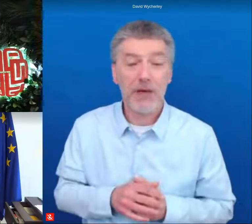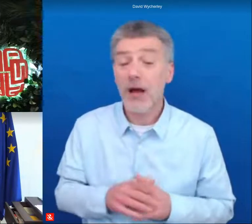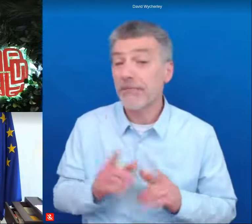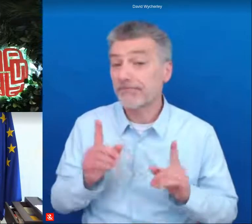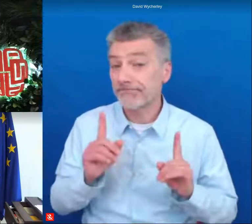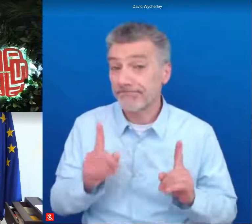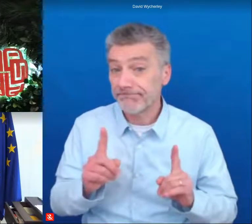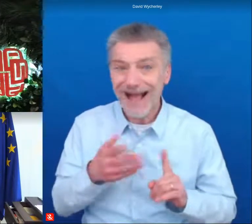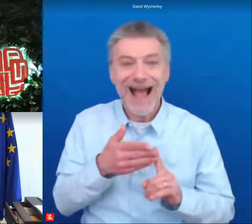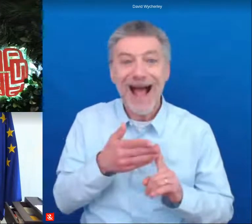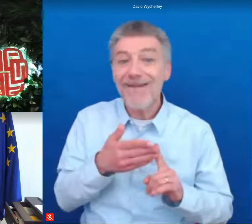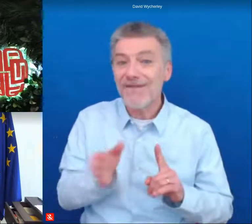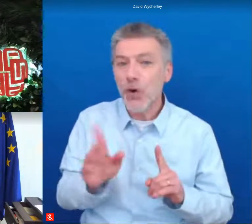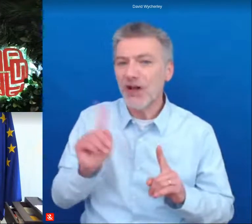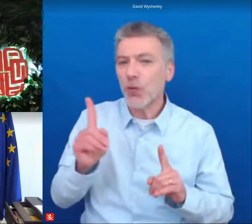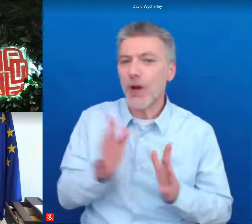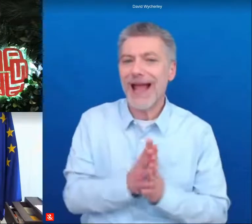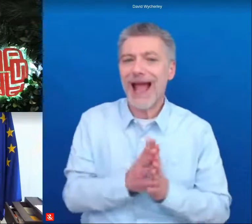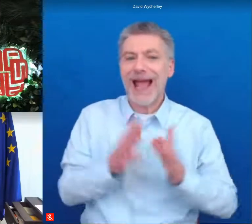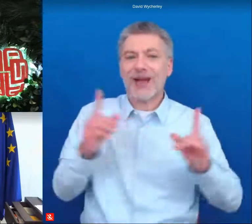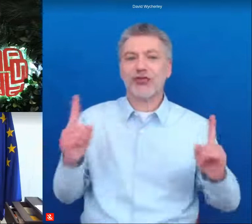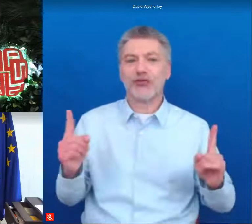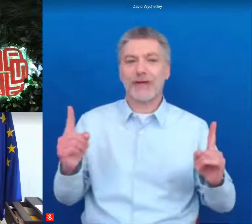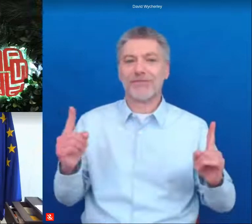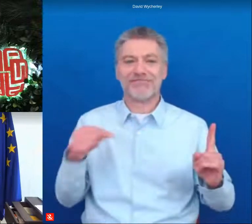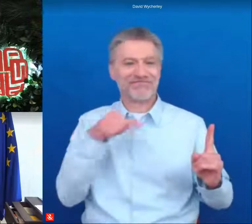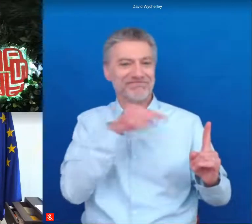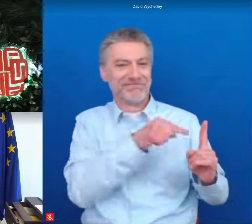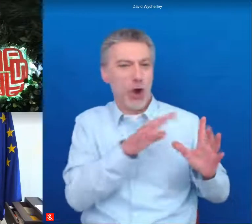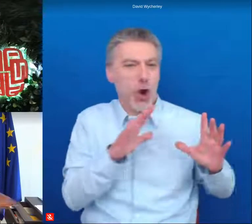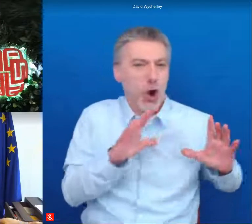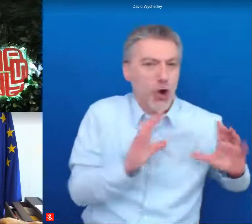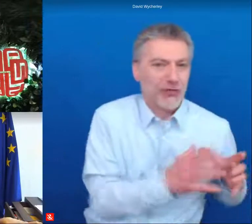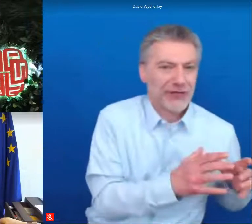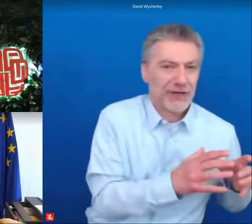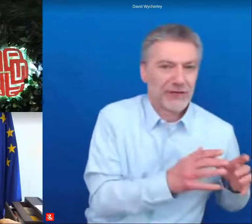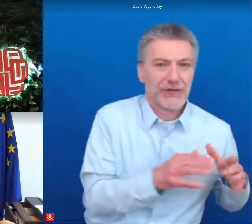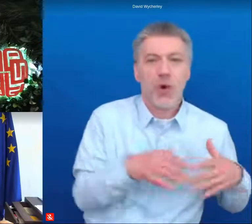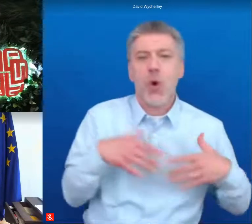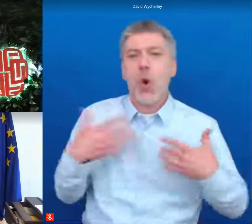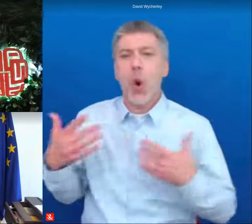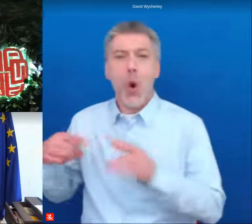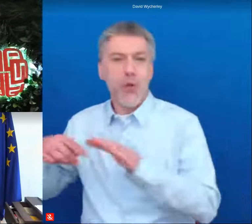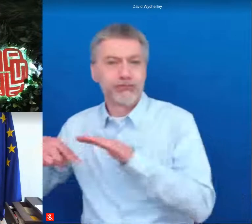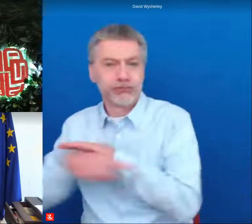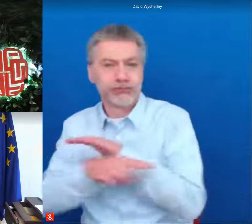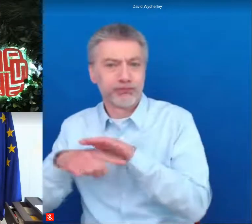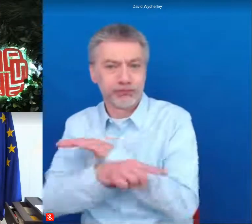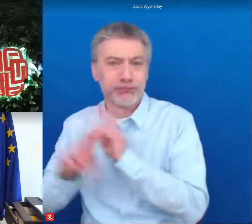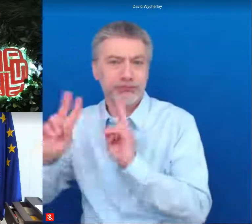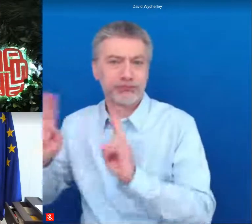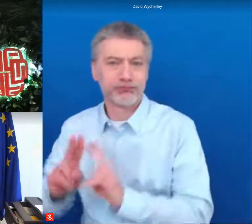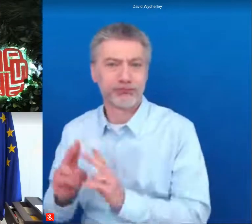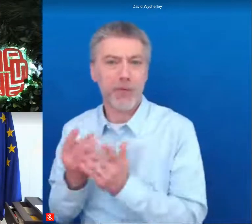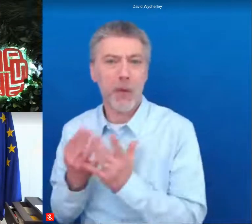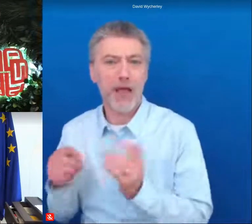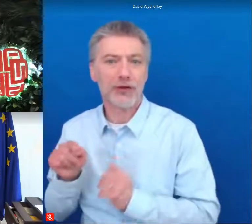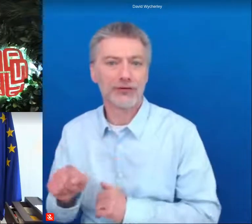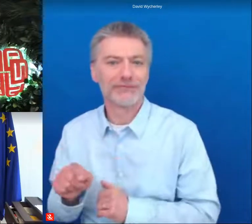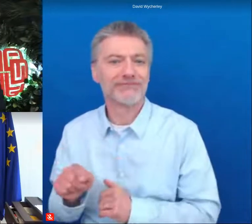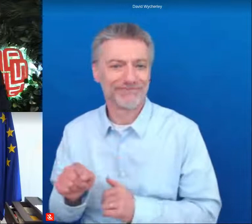the extremes of congestion on one side and depopulation on the other and uses